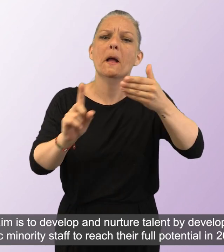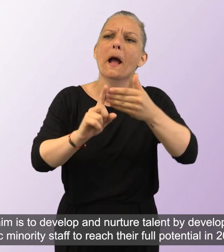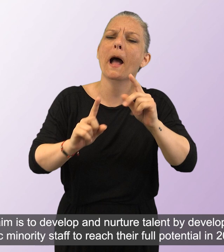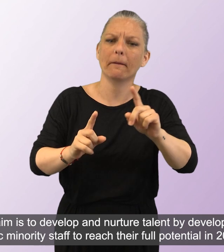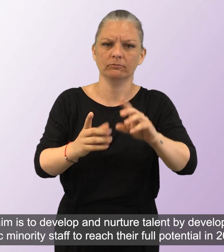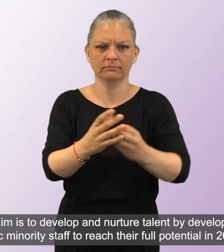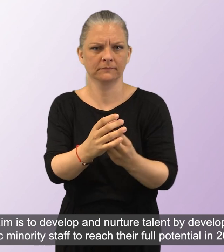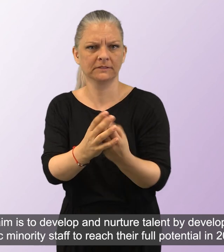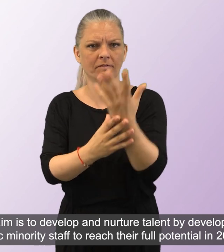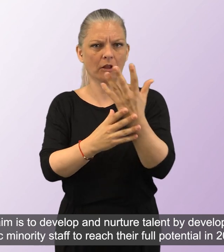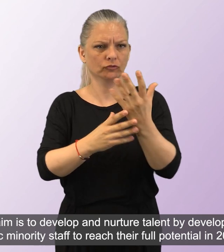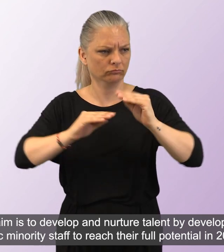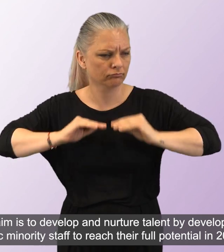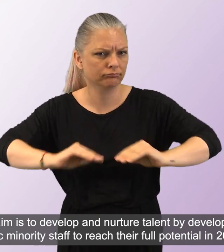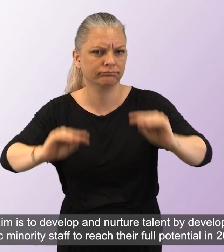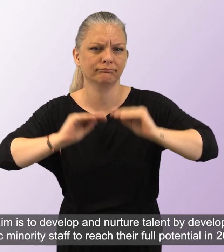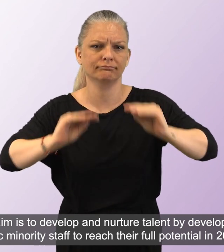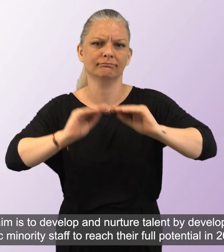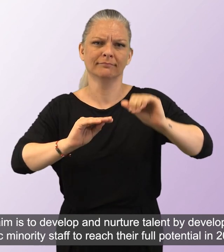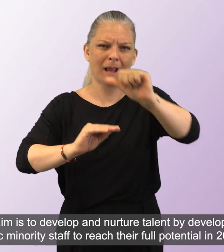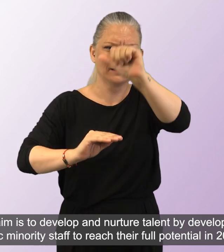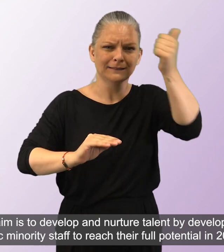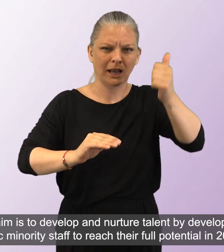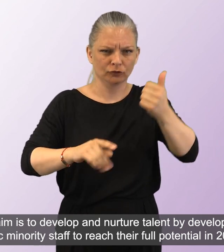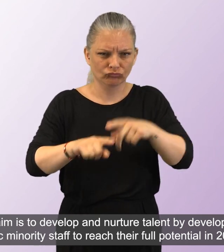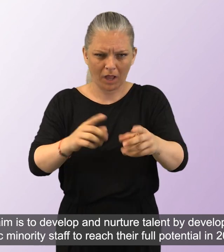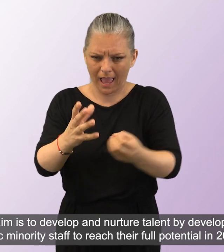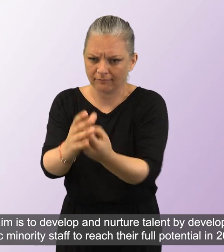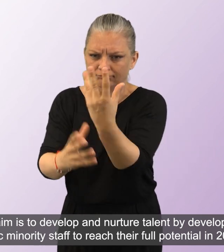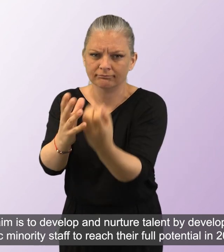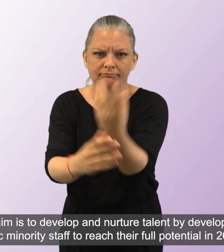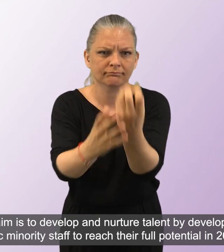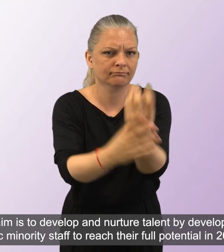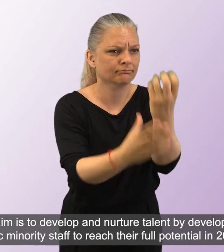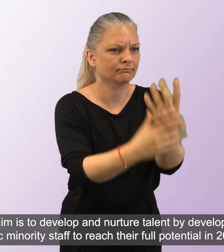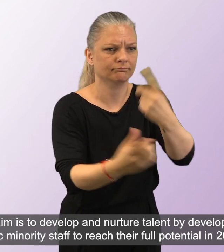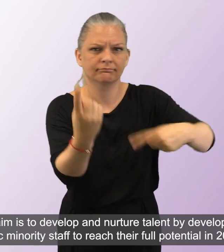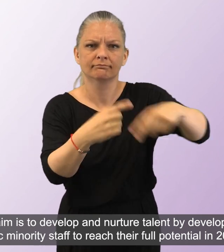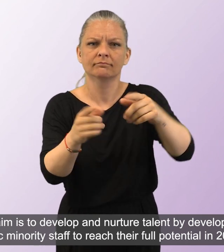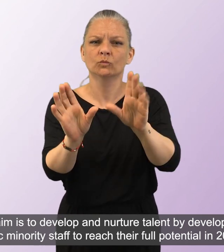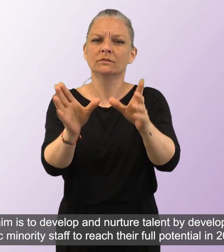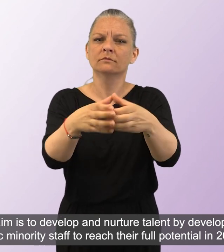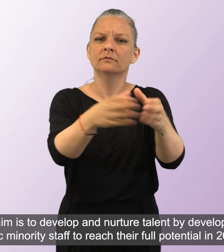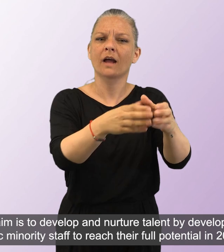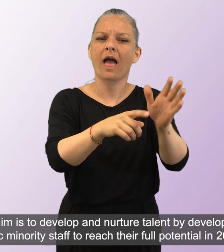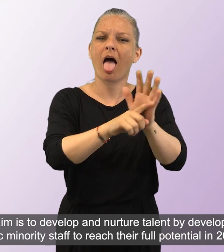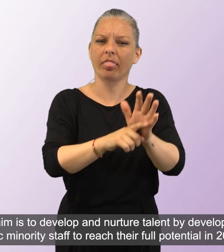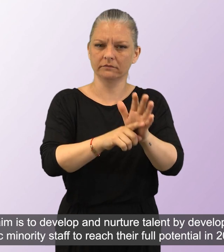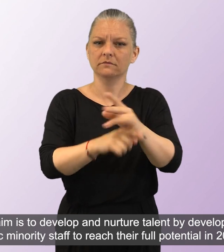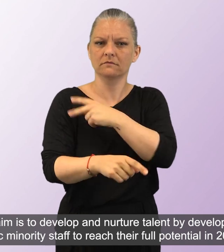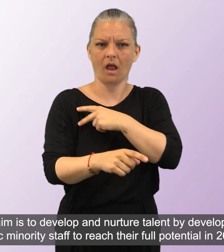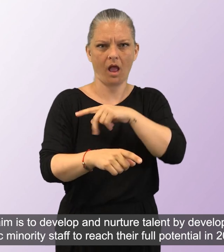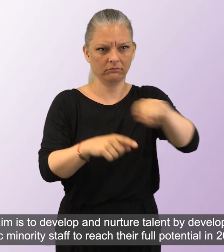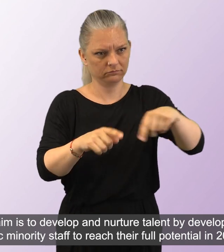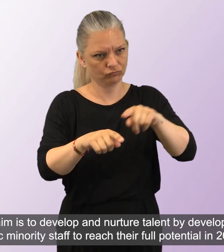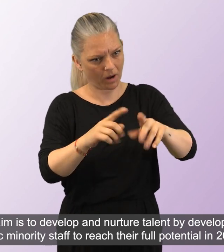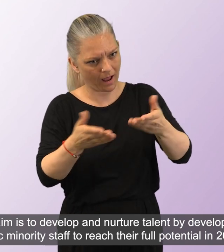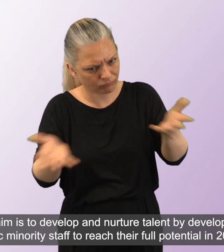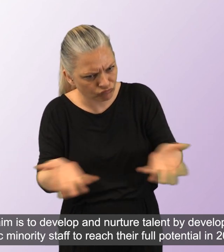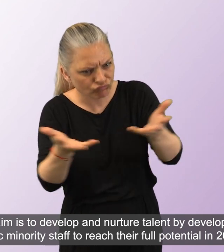To this end, our aim is to develop and nurture talent, by developing our existing ethnic minority staff to reach their full